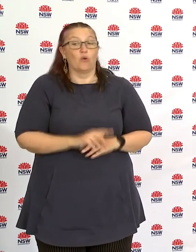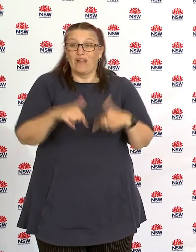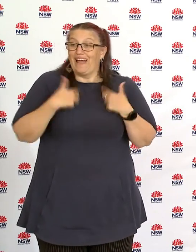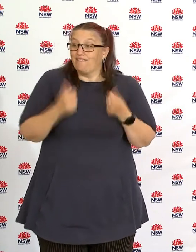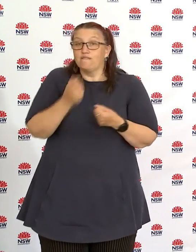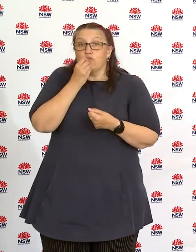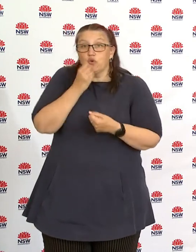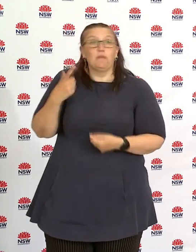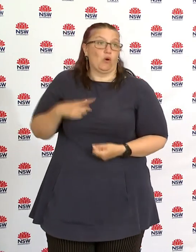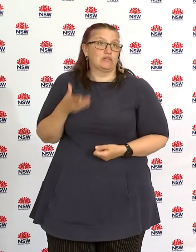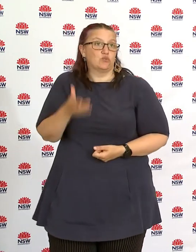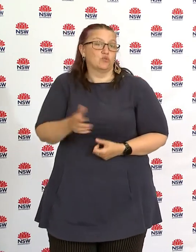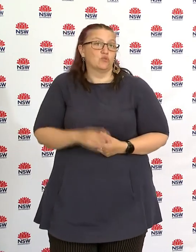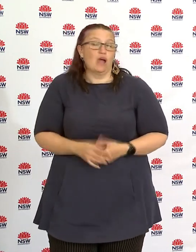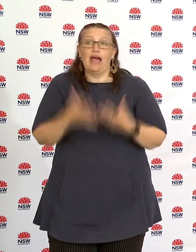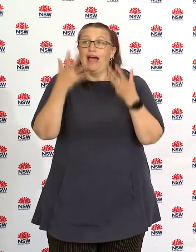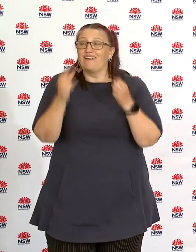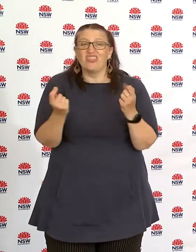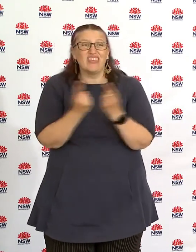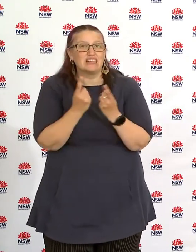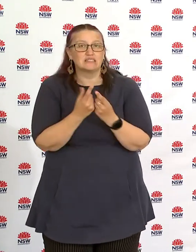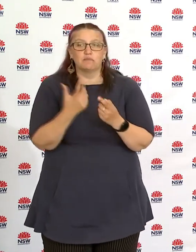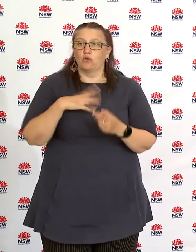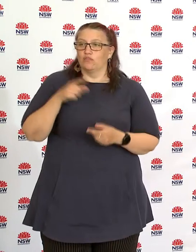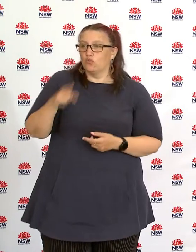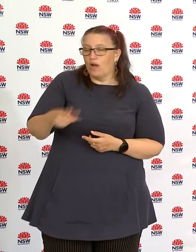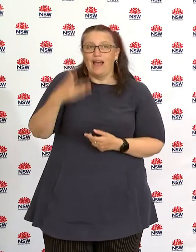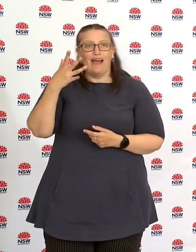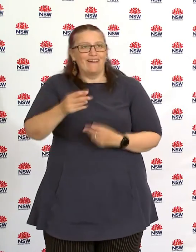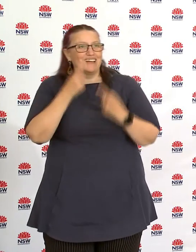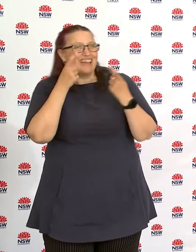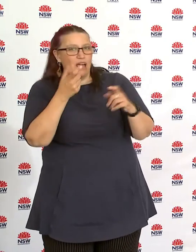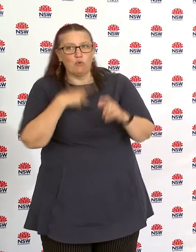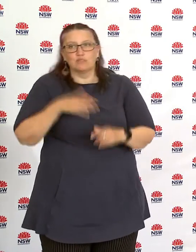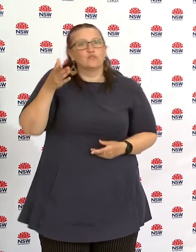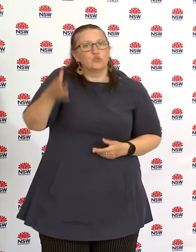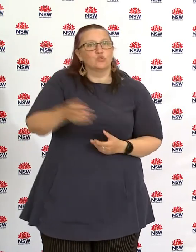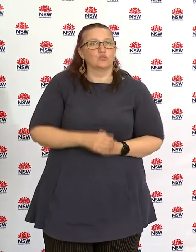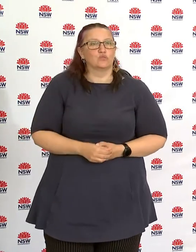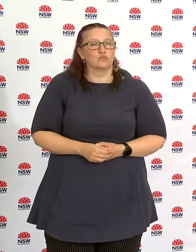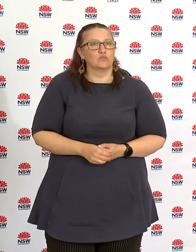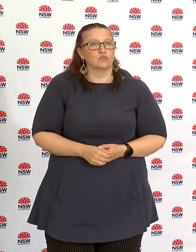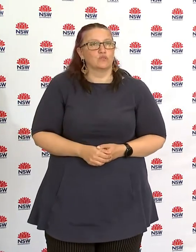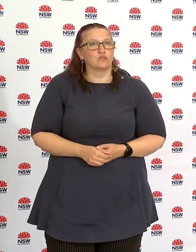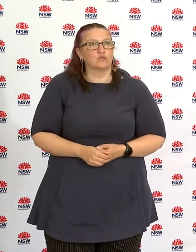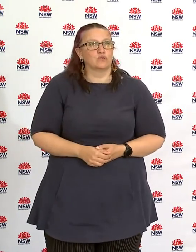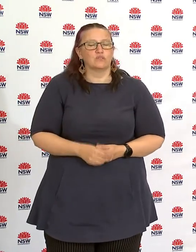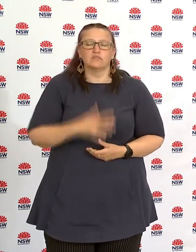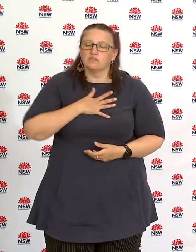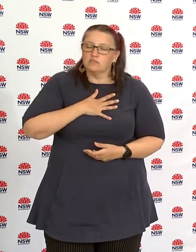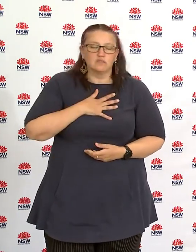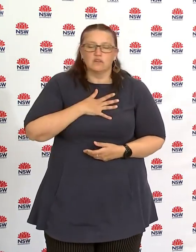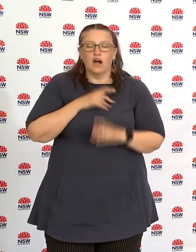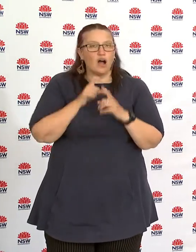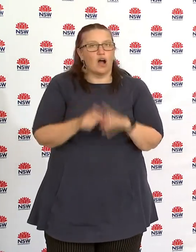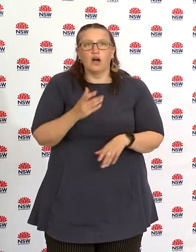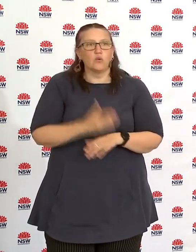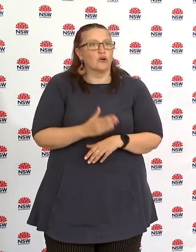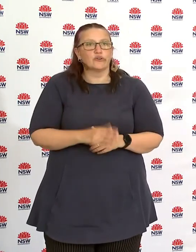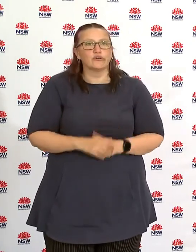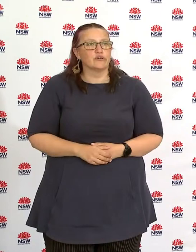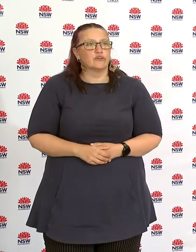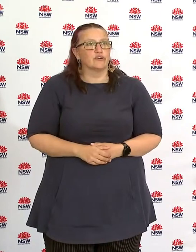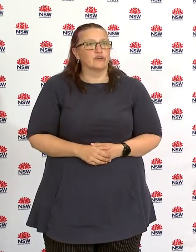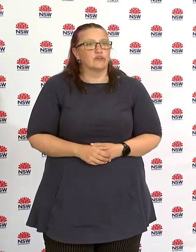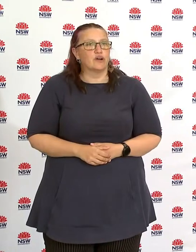is a big call and i know that many many in those local government areas will be suffering because of what we've announced today three additional regions